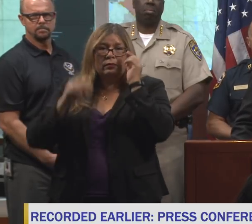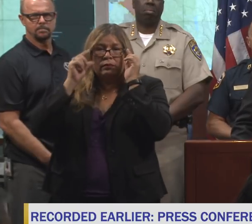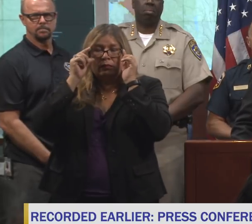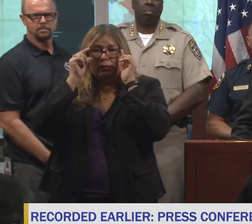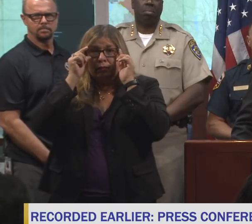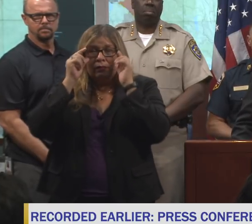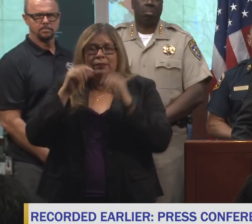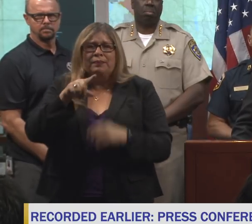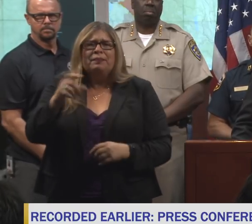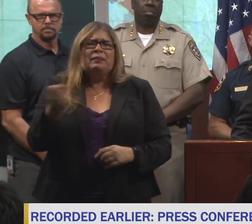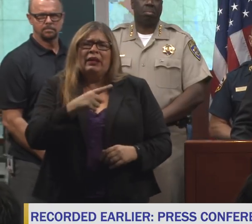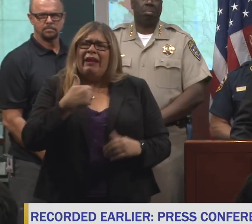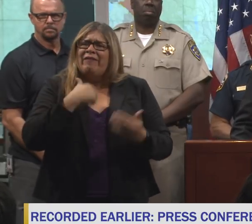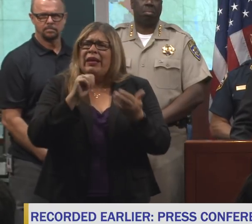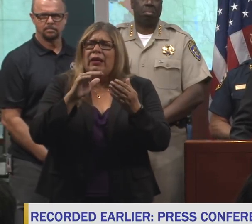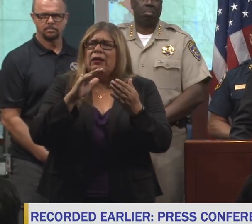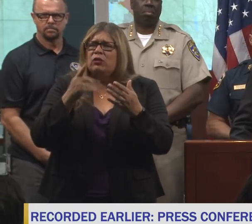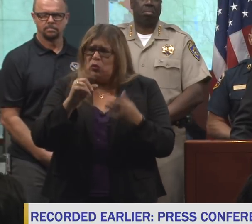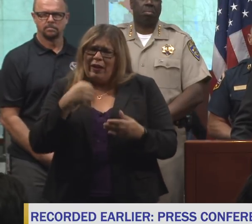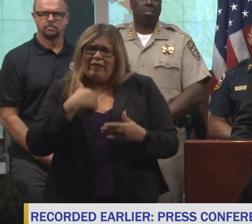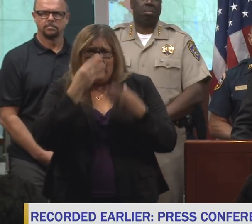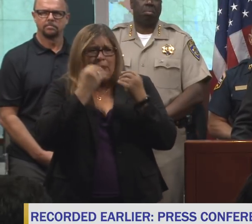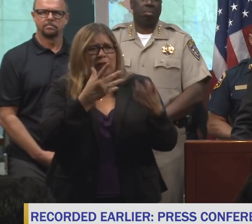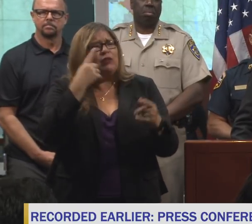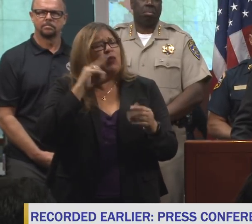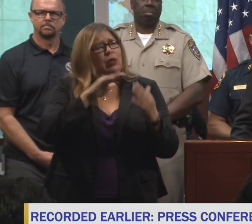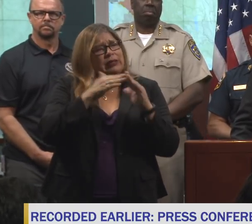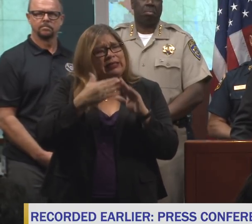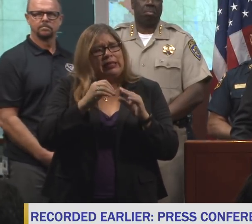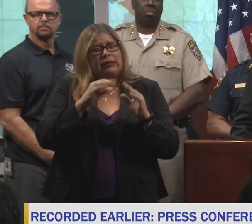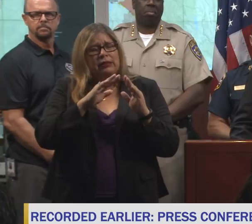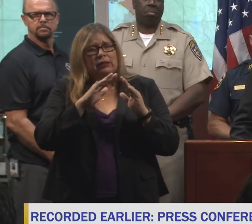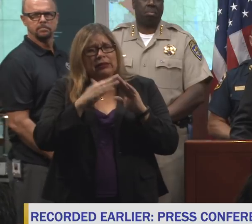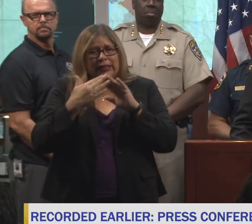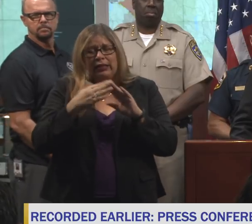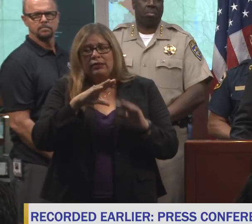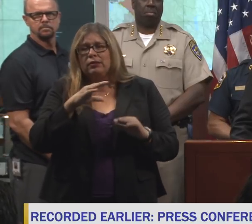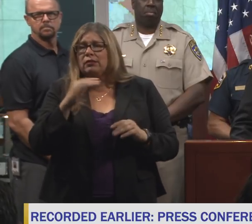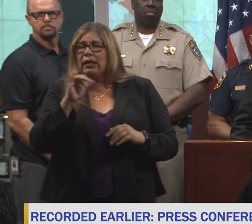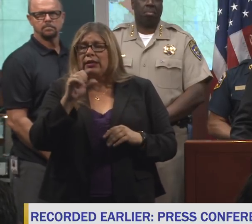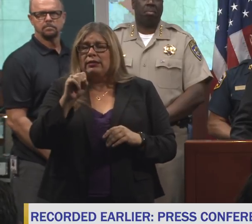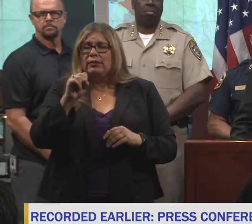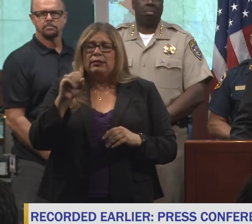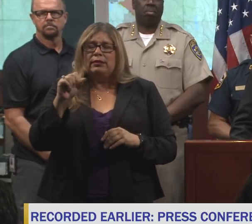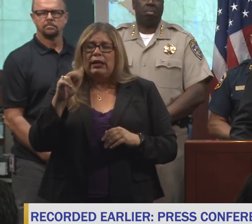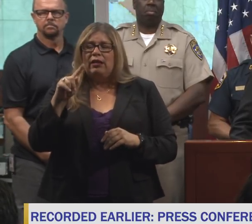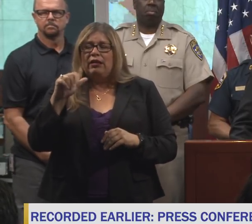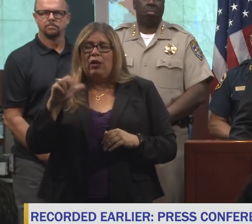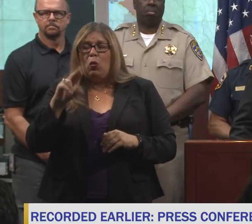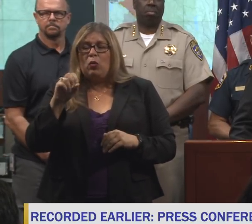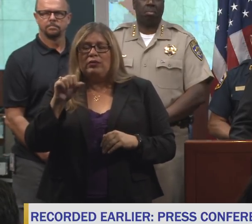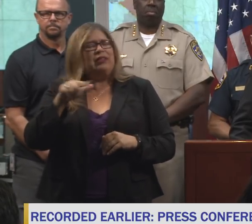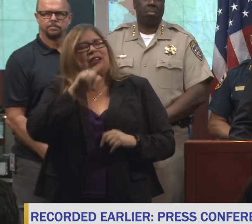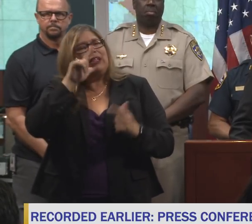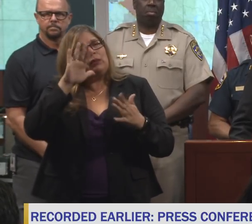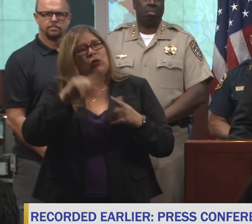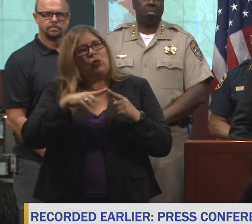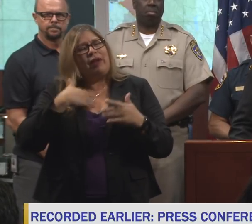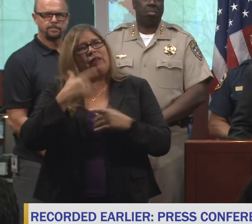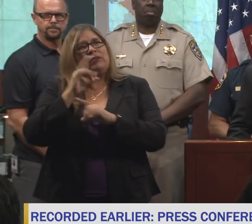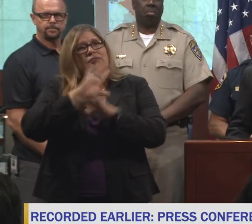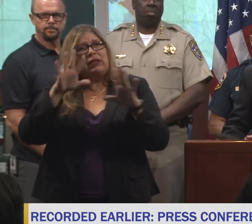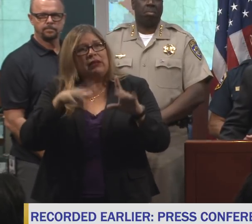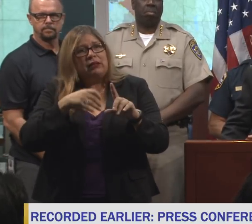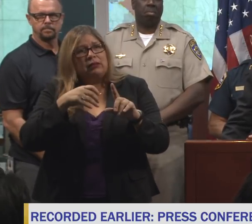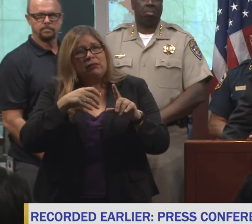for cities and towns like Santa Rosa from last year who aren't expecting necessarily to have these dramatic impacts from fires? What do you tell them?